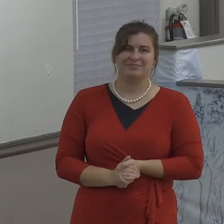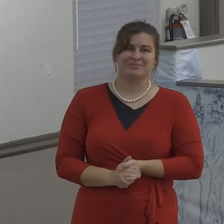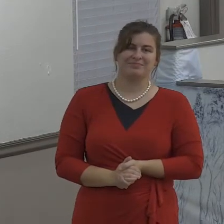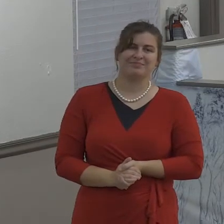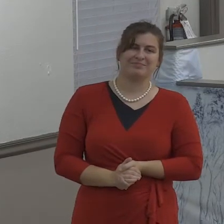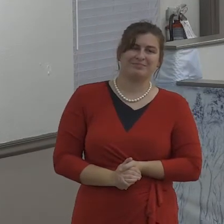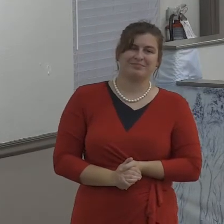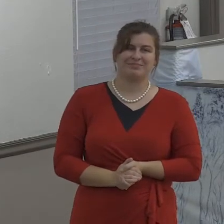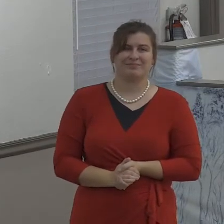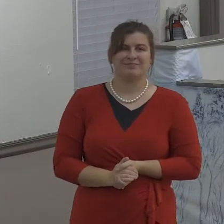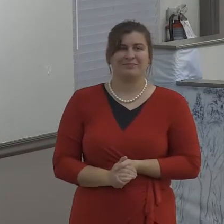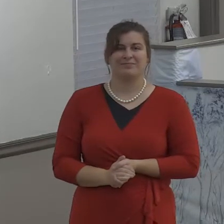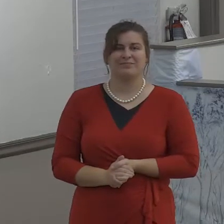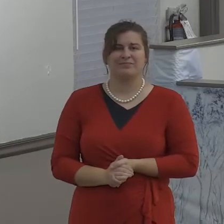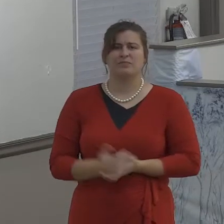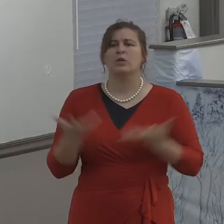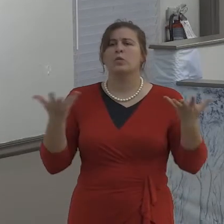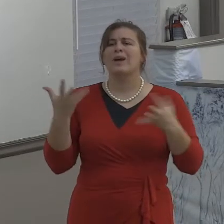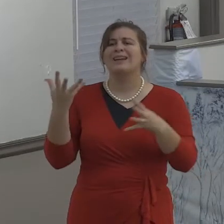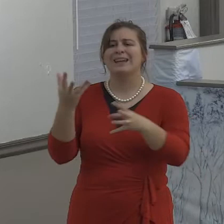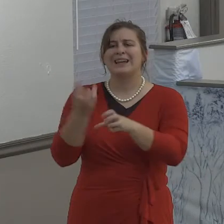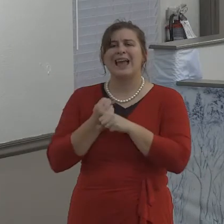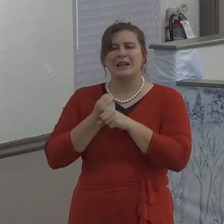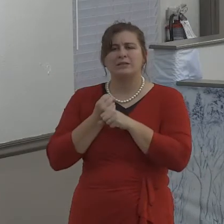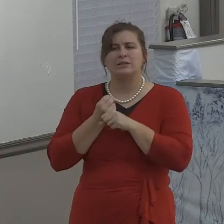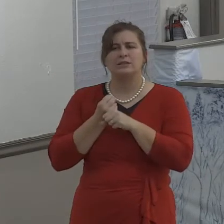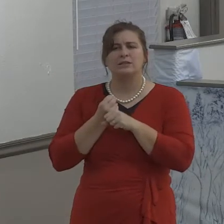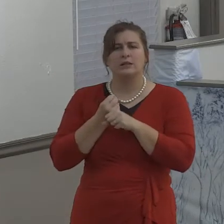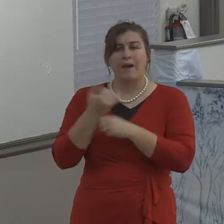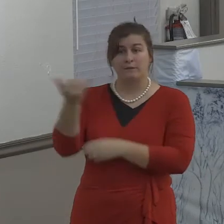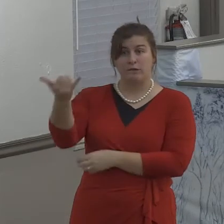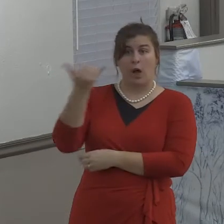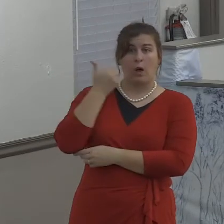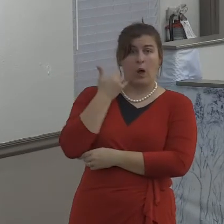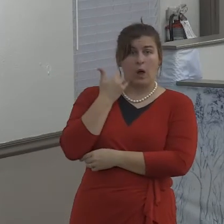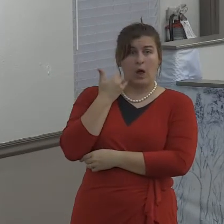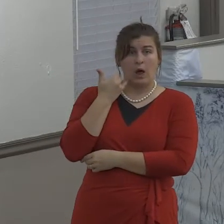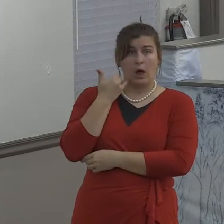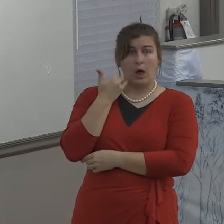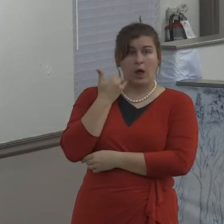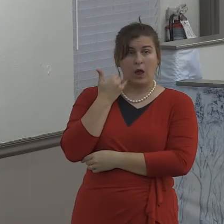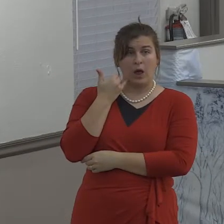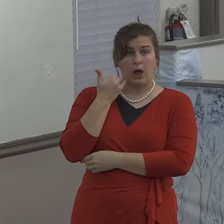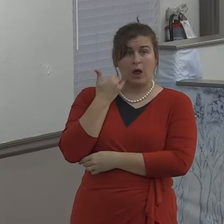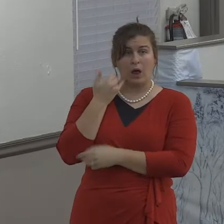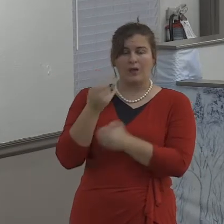And I know the result. I know what was happening is that while Steve was working, Steve was witnessing.